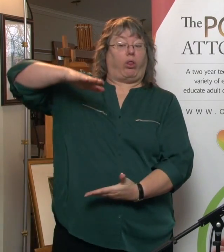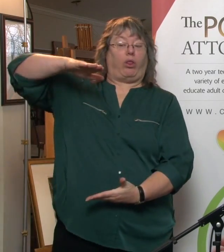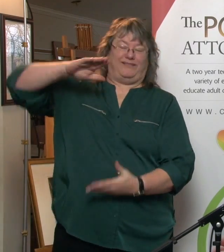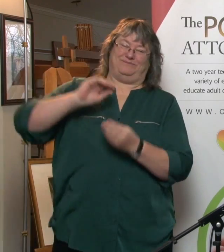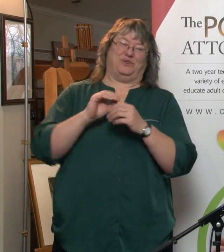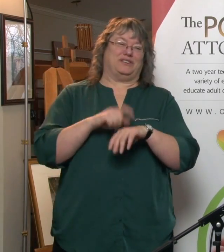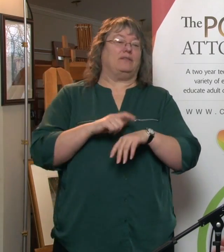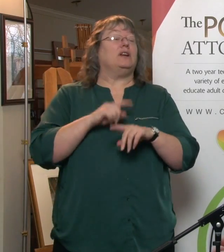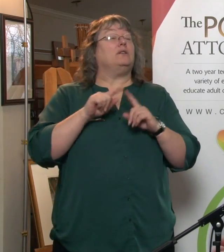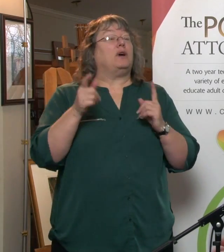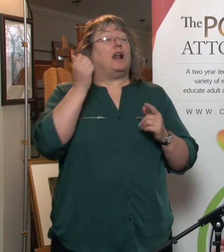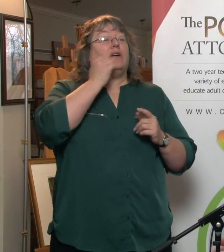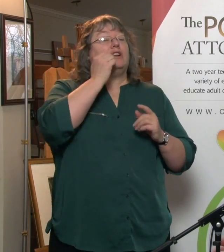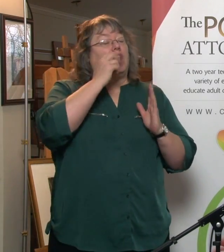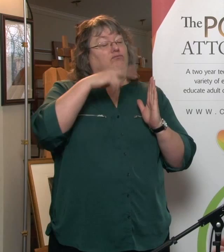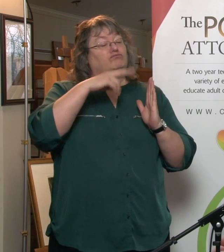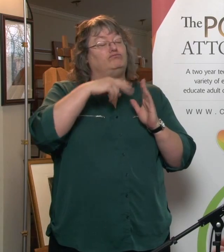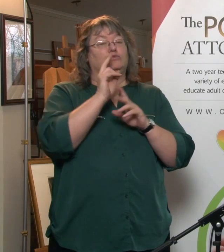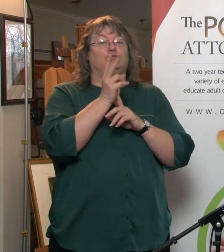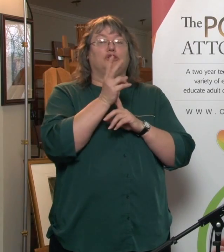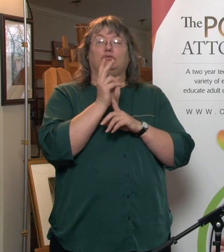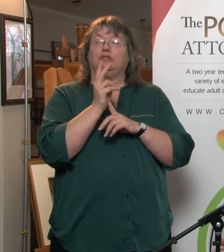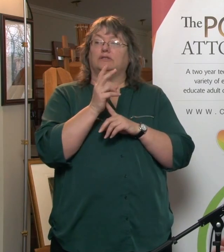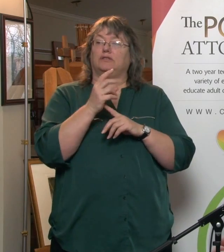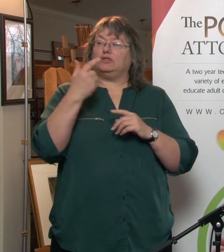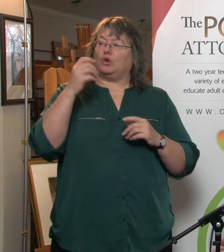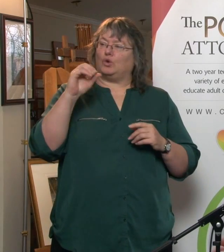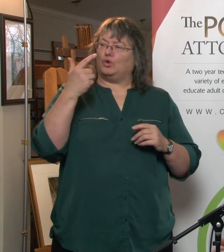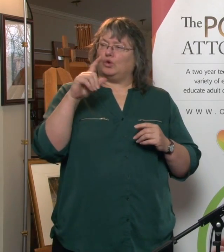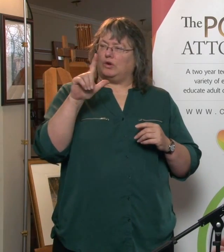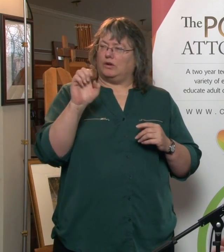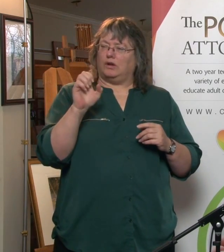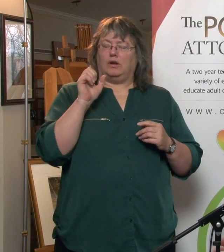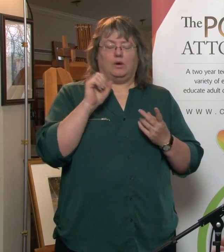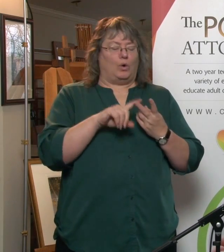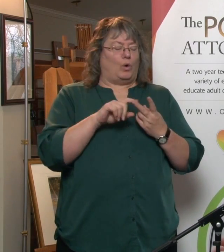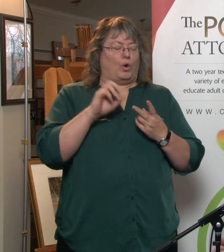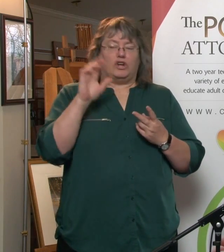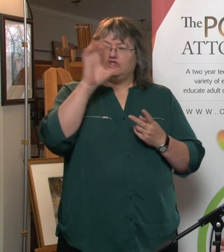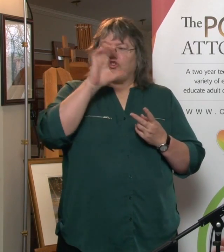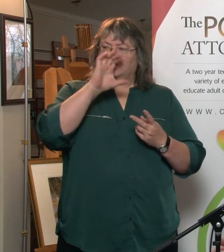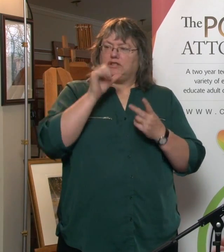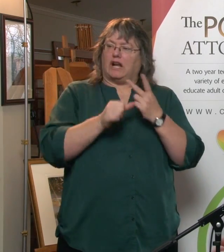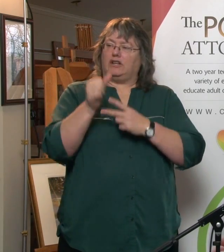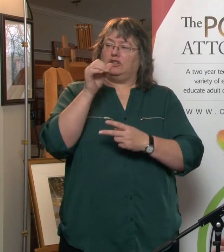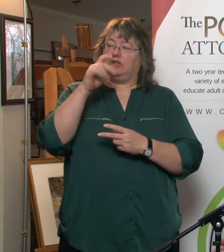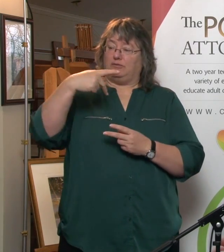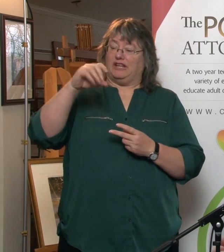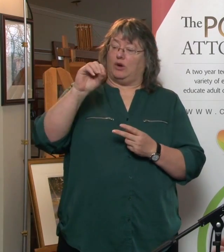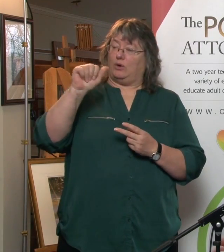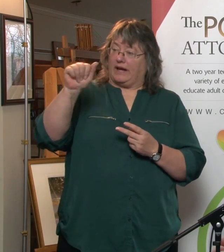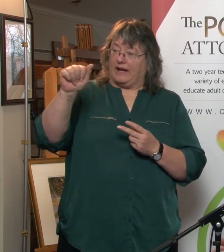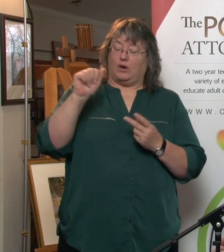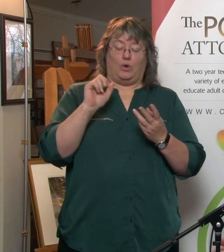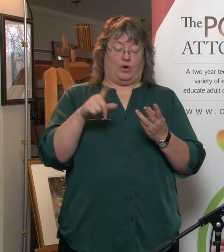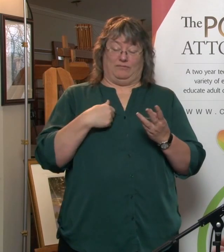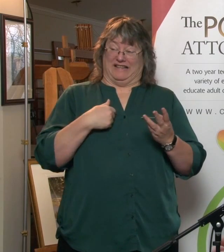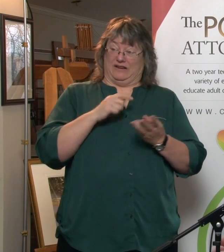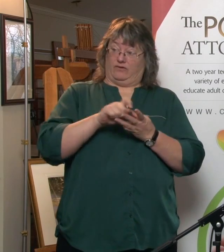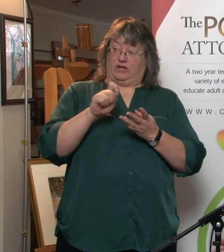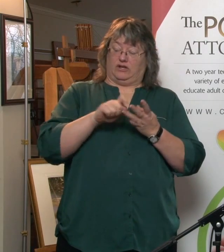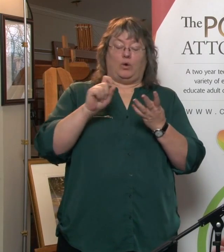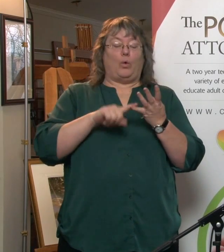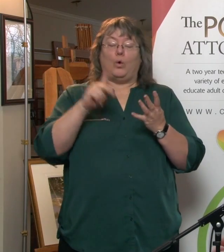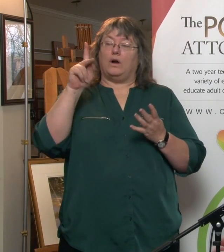more. But if you were just to look, you can Google, Google. You can search just under power of attorney or under, I've written a lot on this, or Dr. Ken